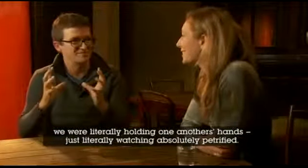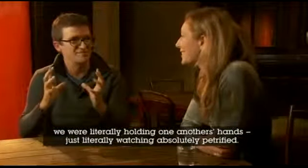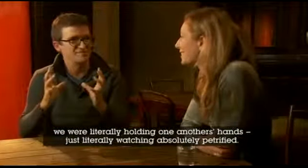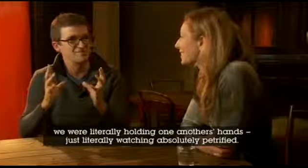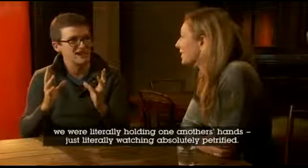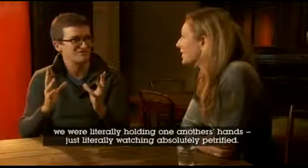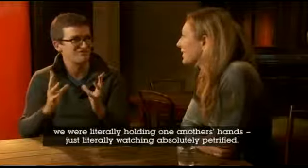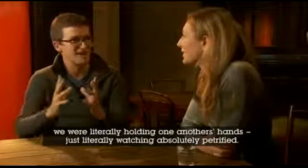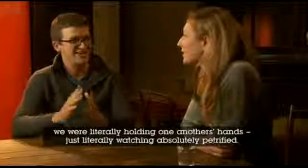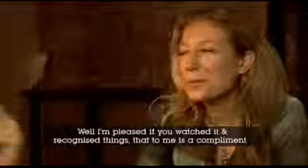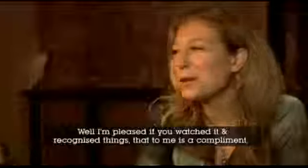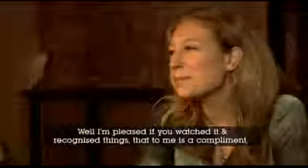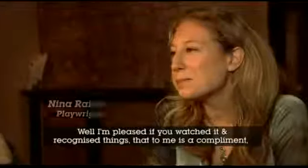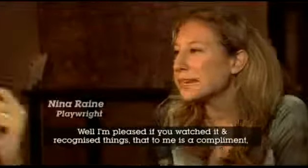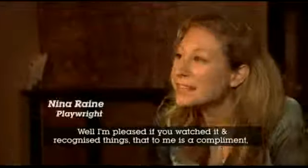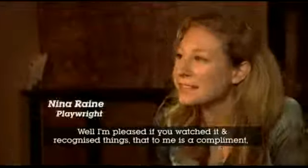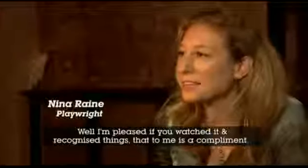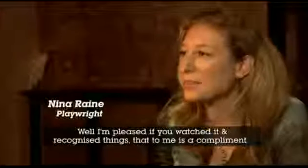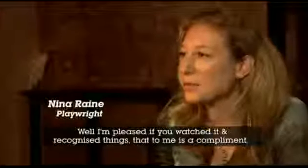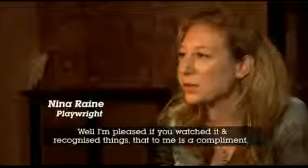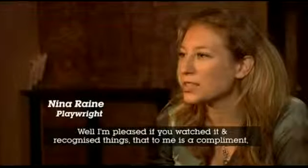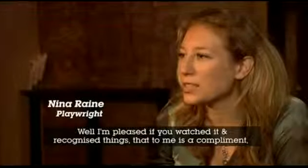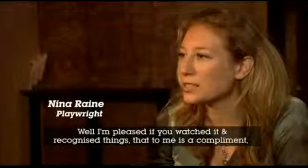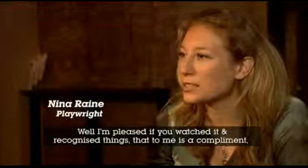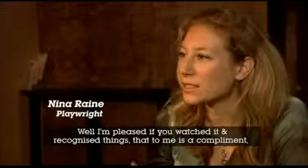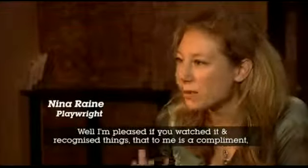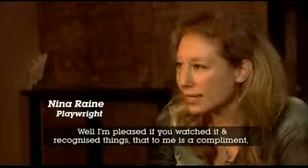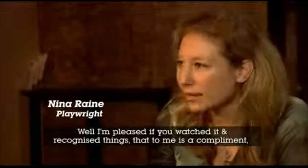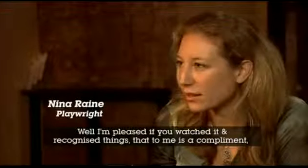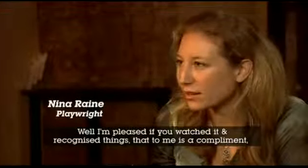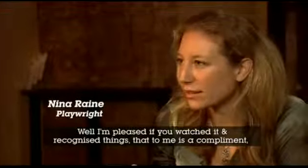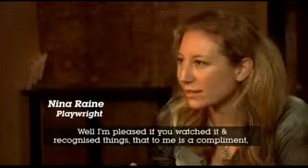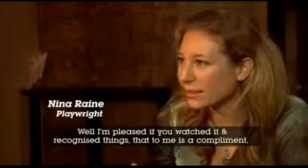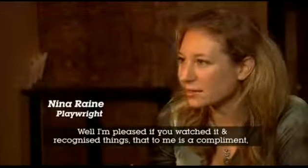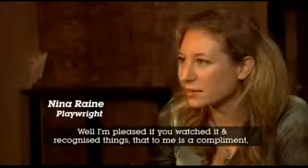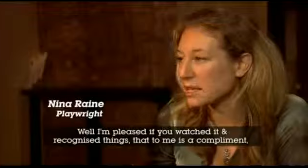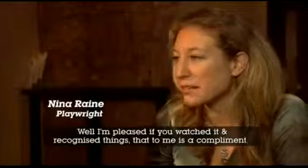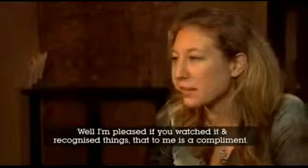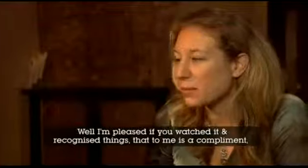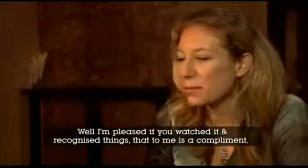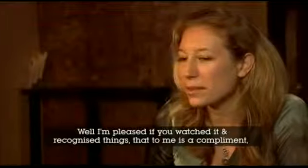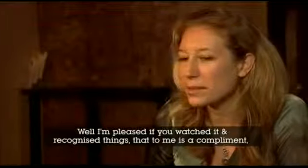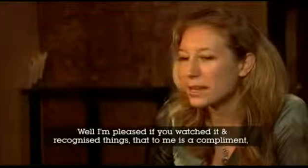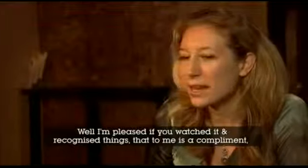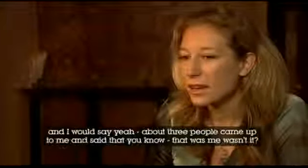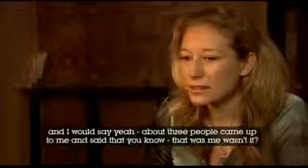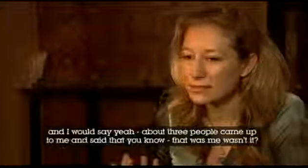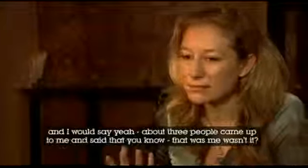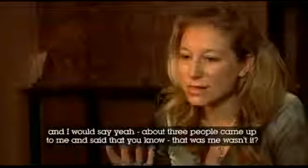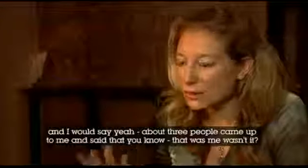in Peter Pan. Well, I'm pleased if you watched it and recognised things. That to me is a compliment. And I